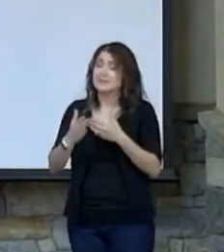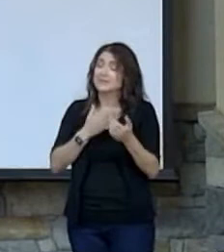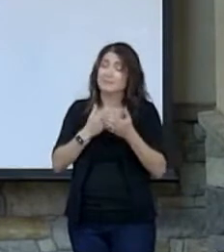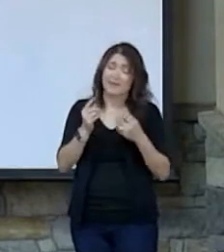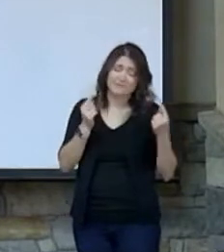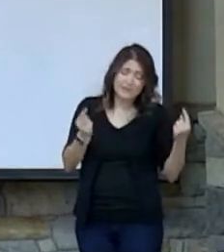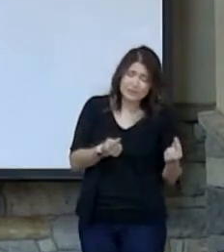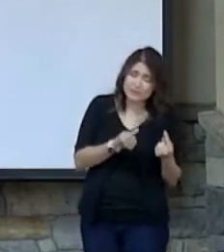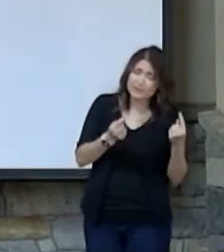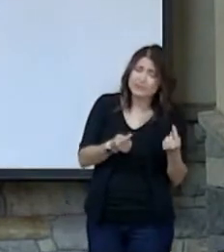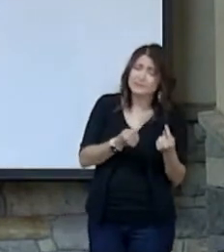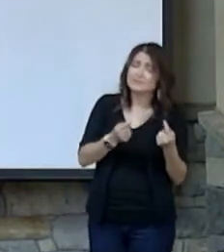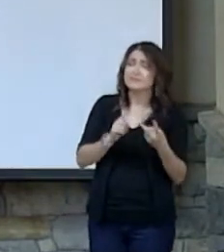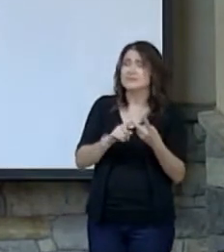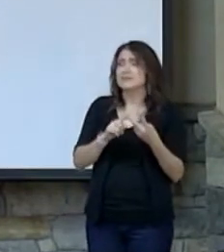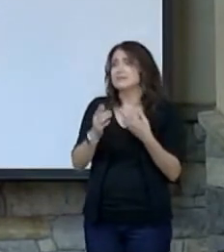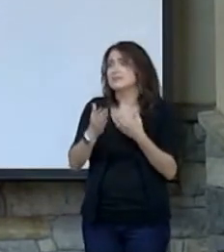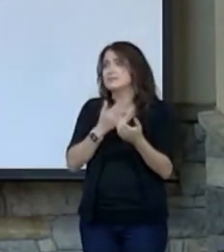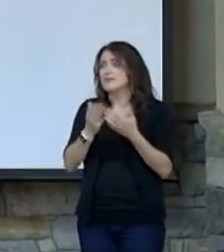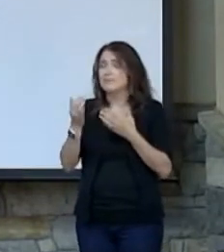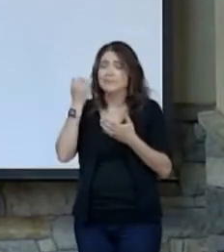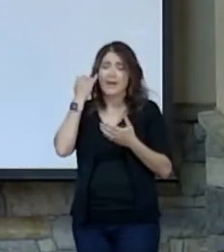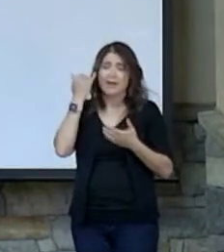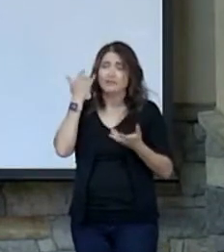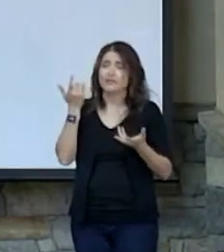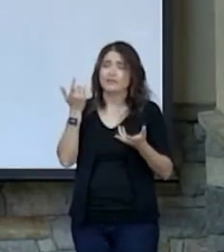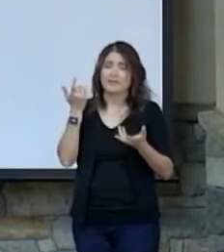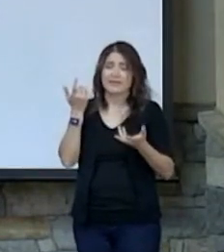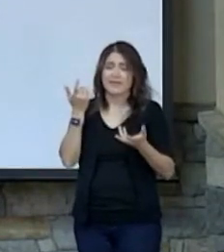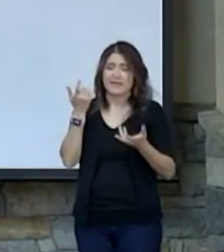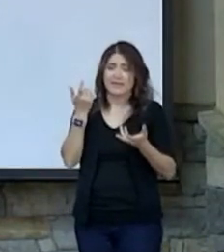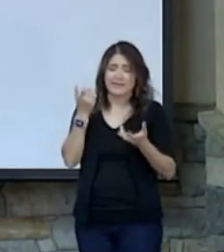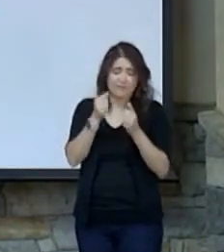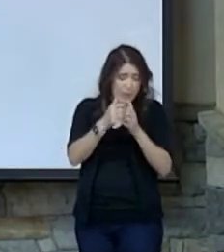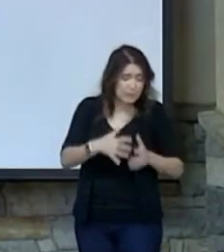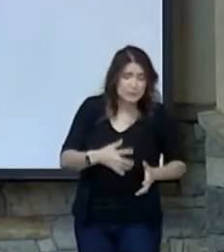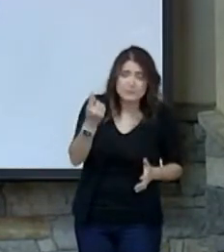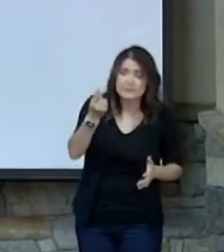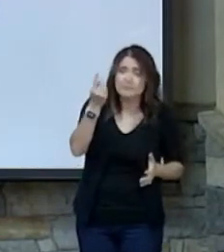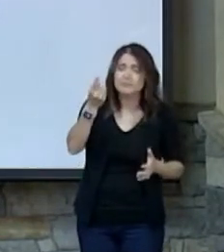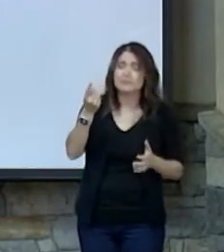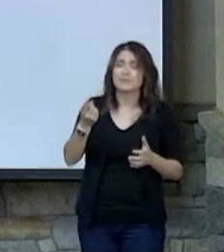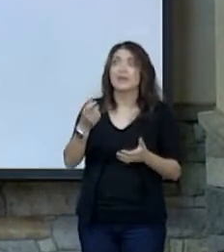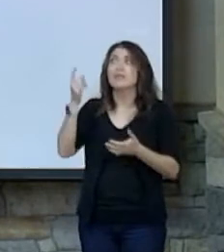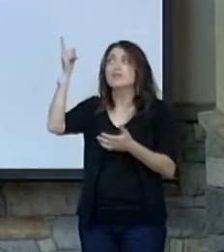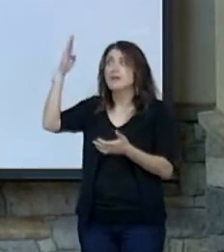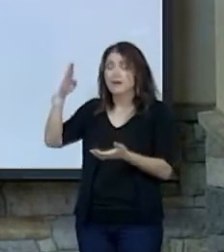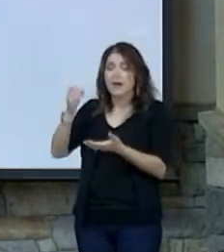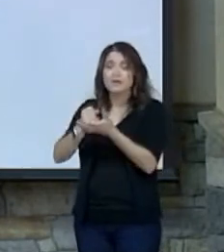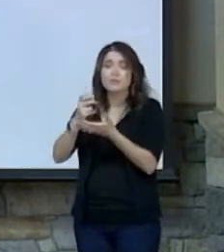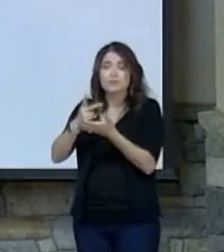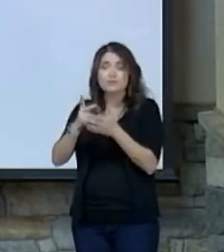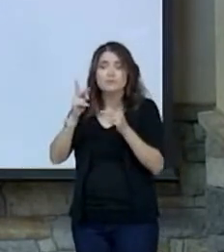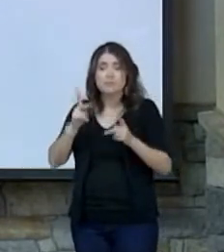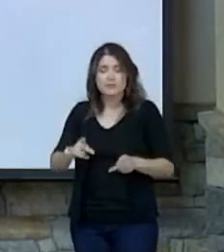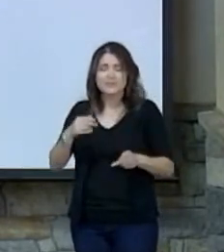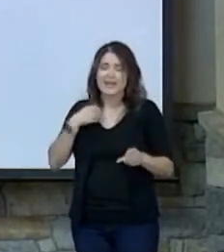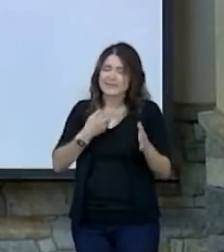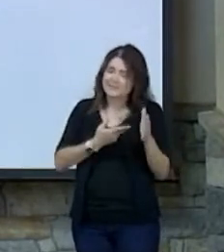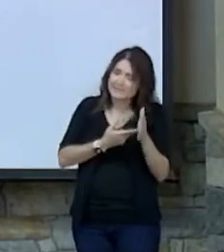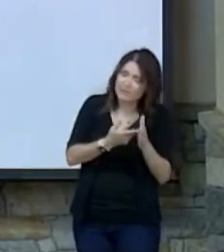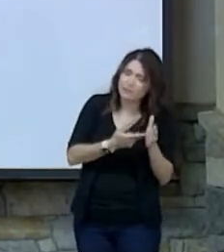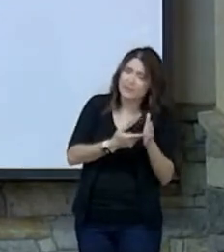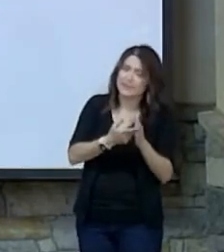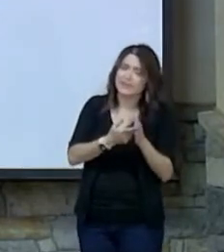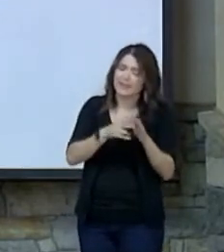it hurts. Doesn't matter if it cost him or her something. The God approved person has integrity and does what is